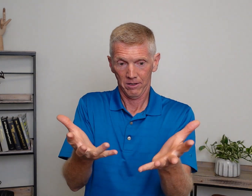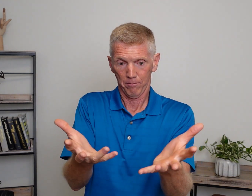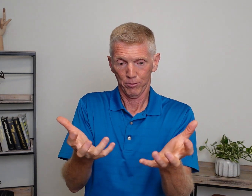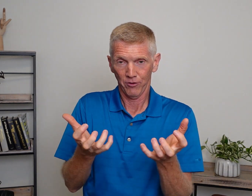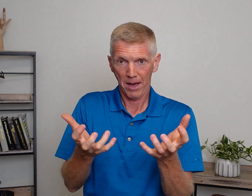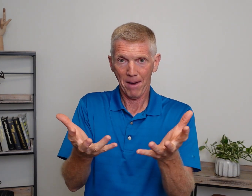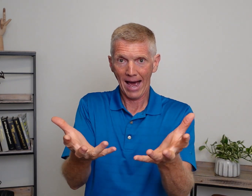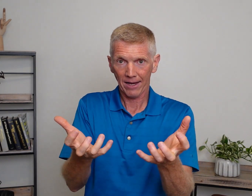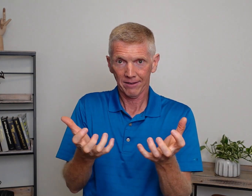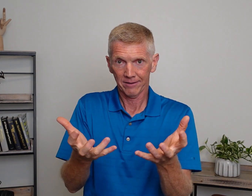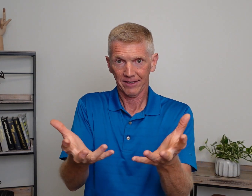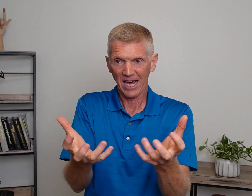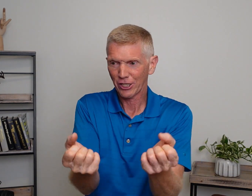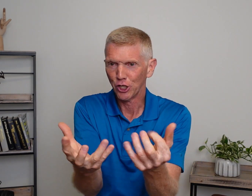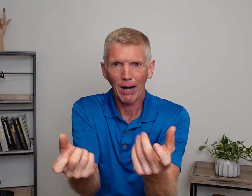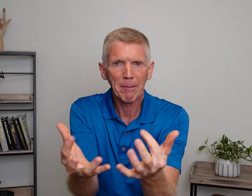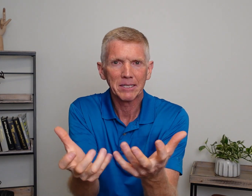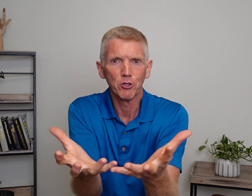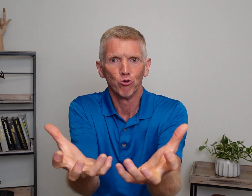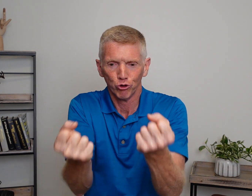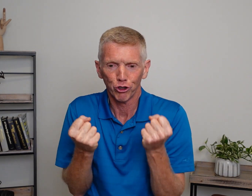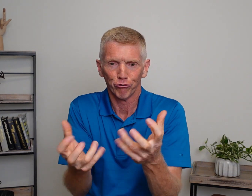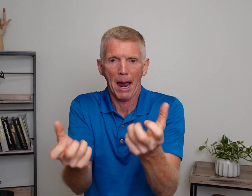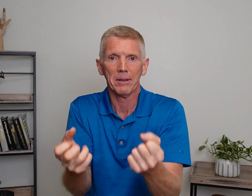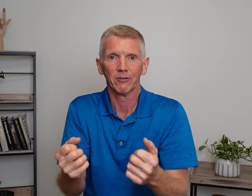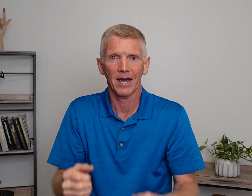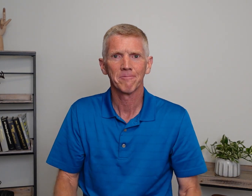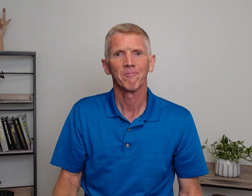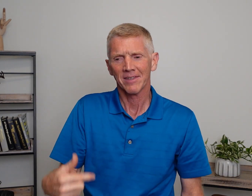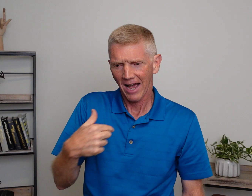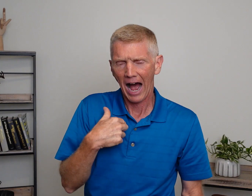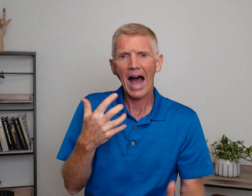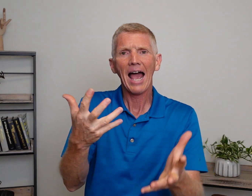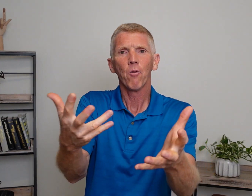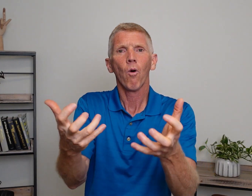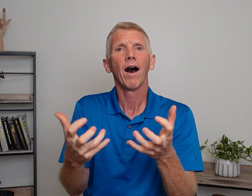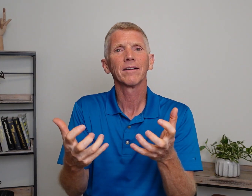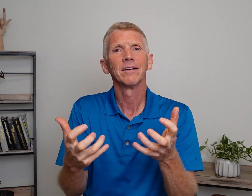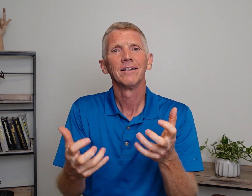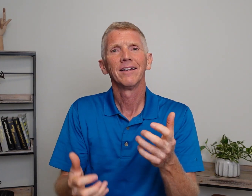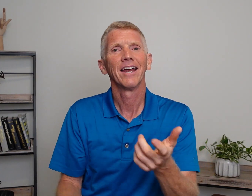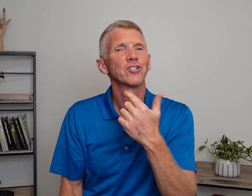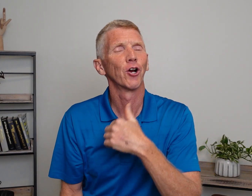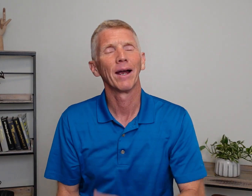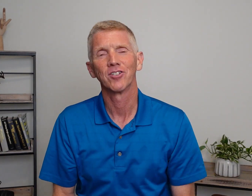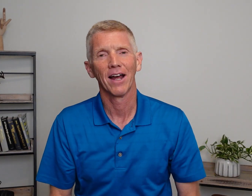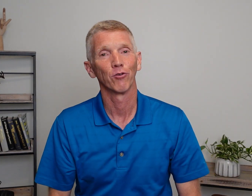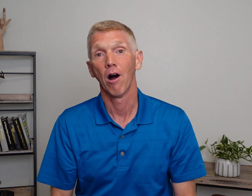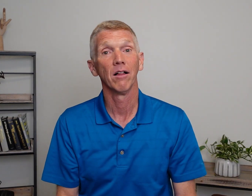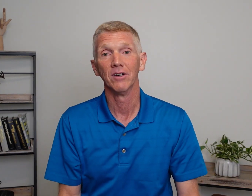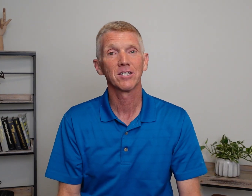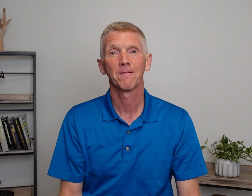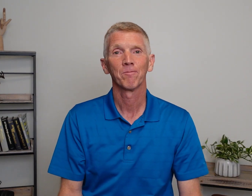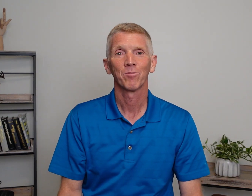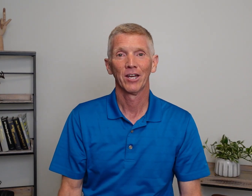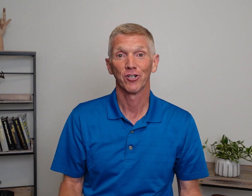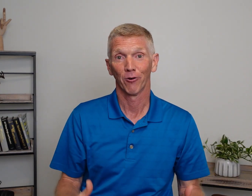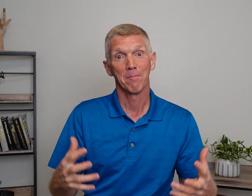Pull that back. Okay? Like you're grabbing something. You're grabbing. Okay? I want. Here's a great sign for all of us. Here's a great